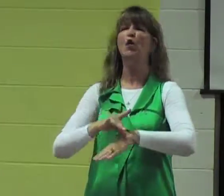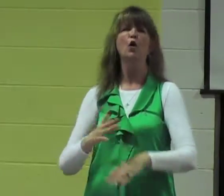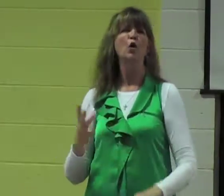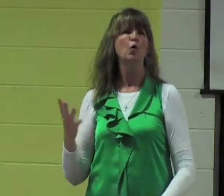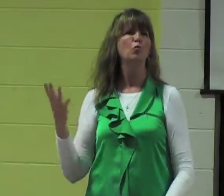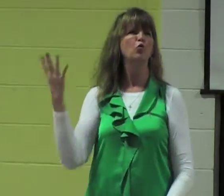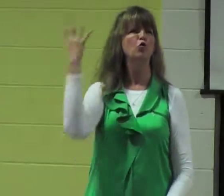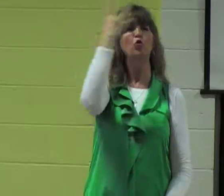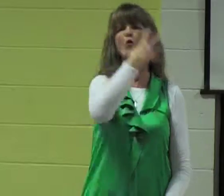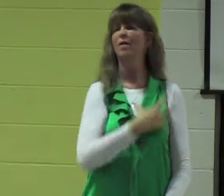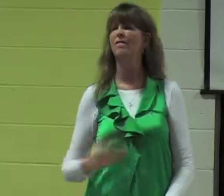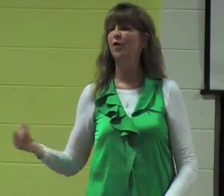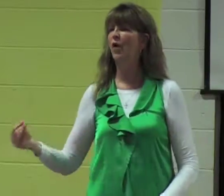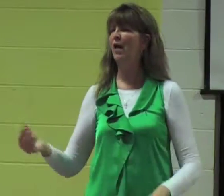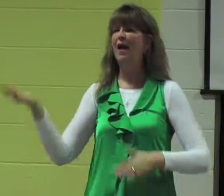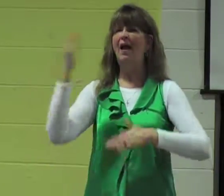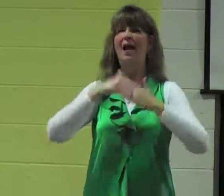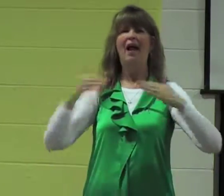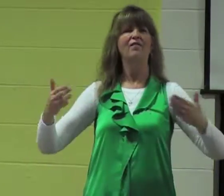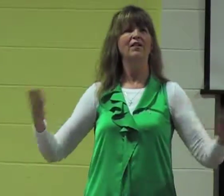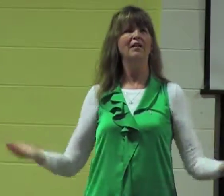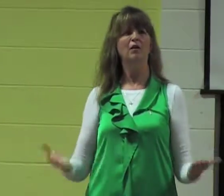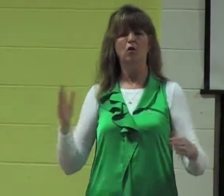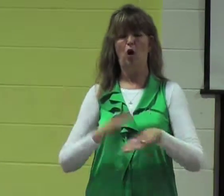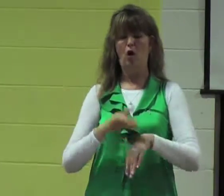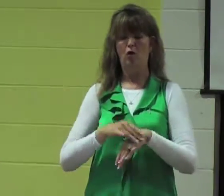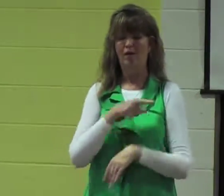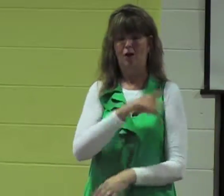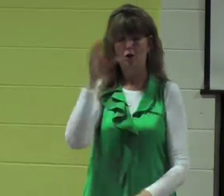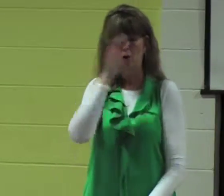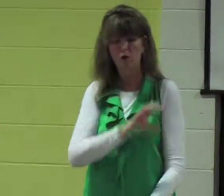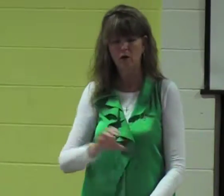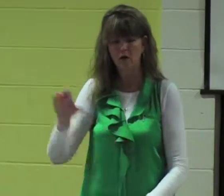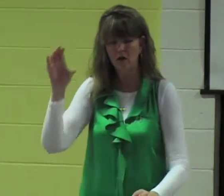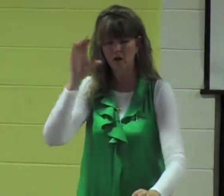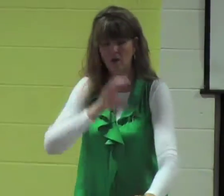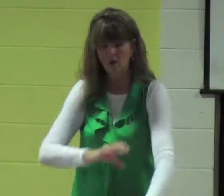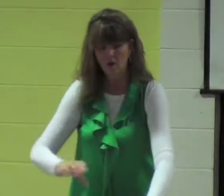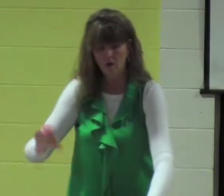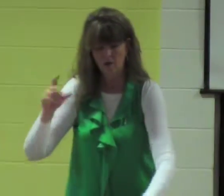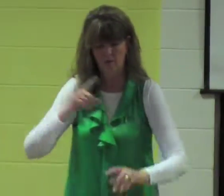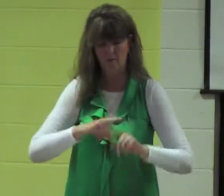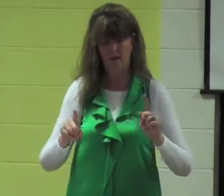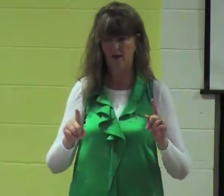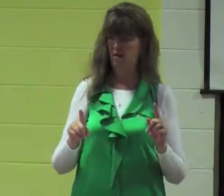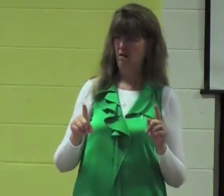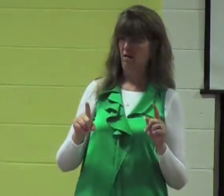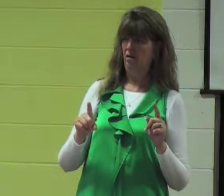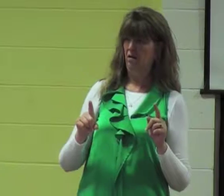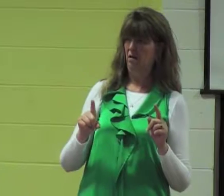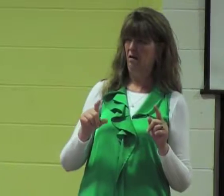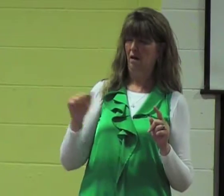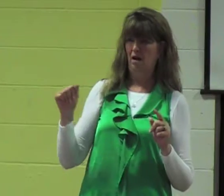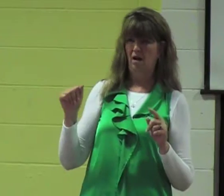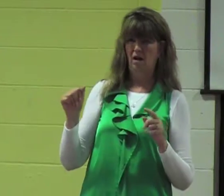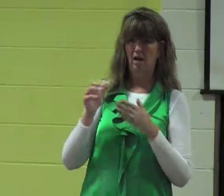king a wise seer sage who could satisfy their needs for utopian